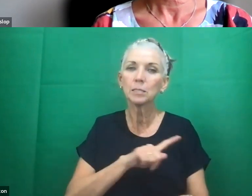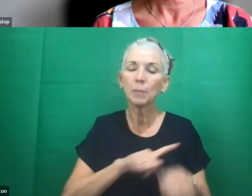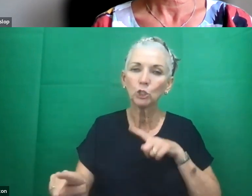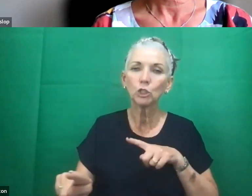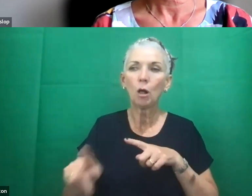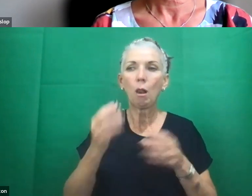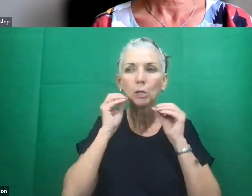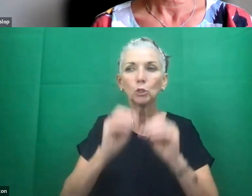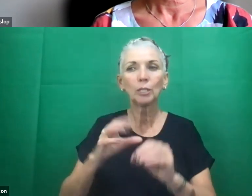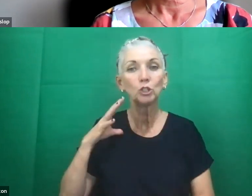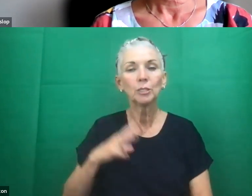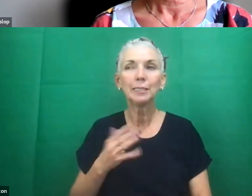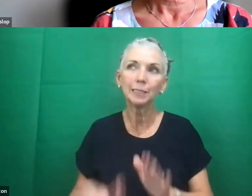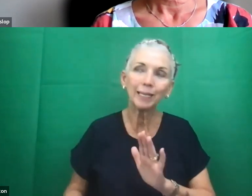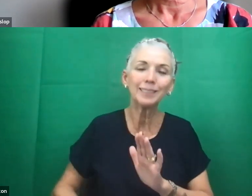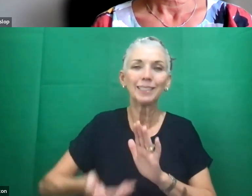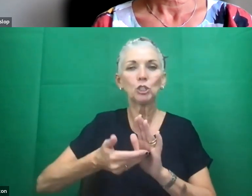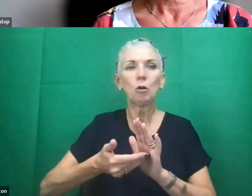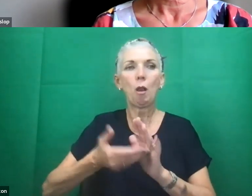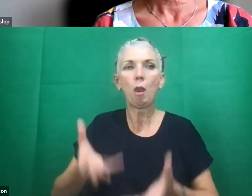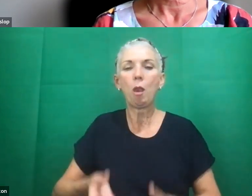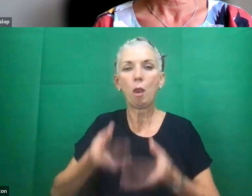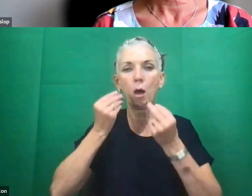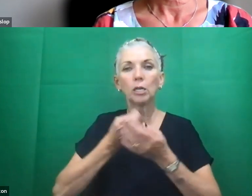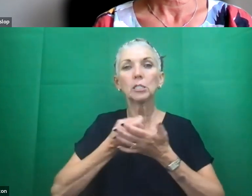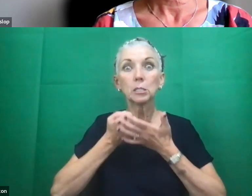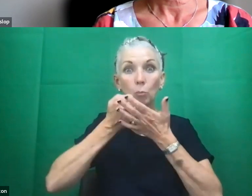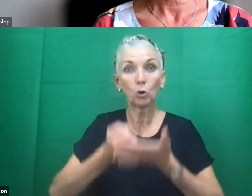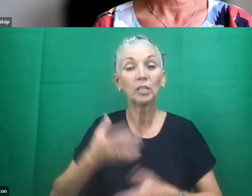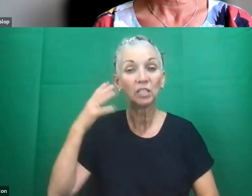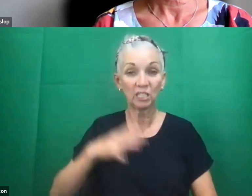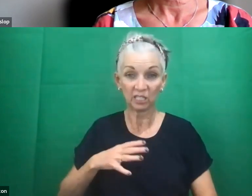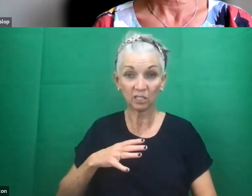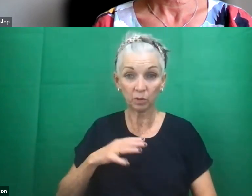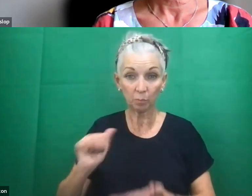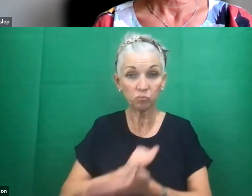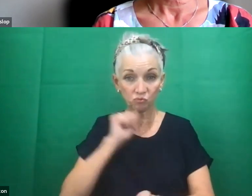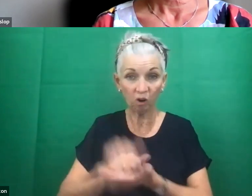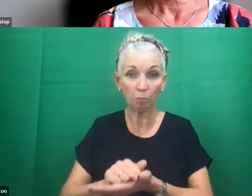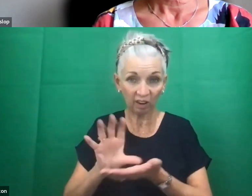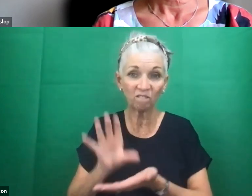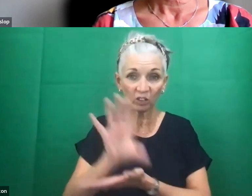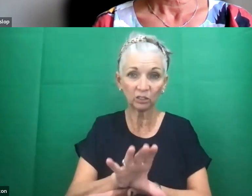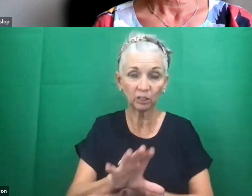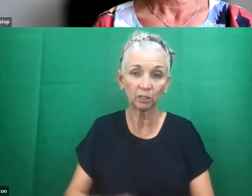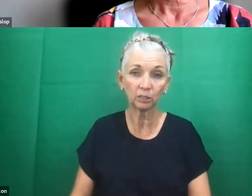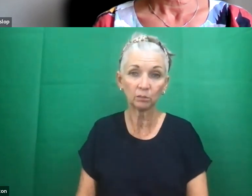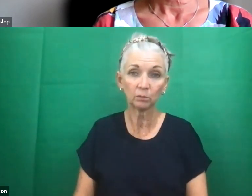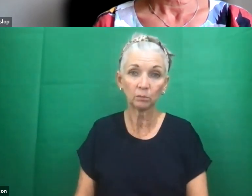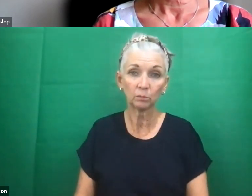additional learning support needs to be found properly funded. And I don't think the green paper